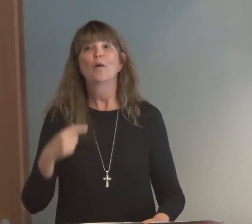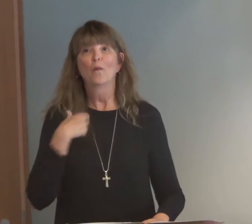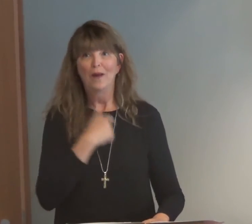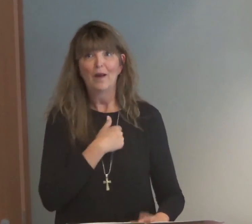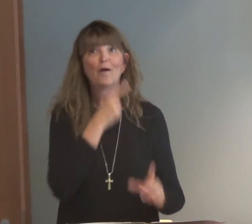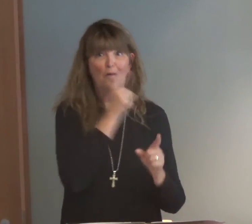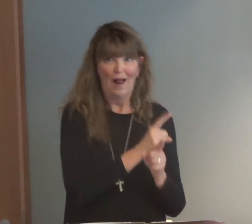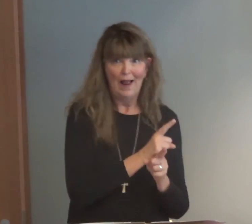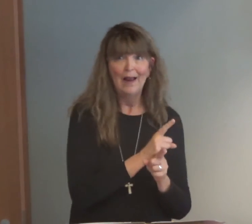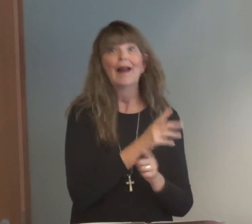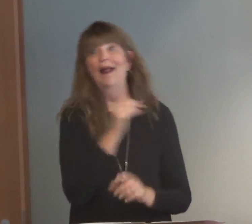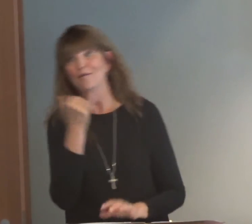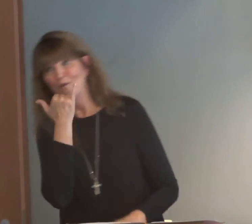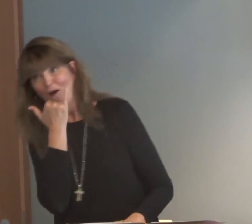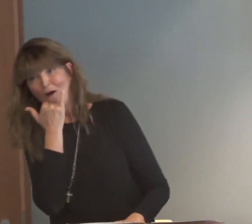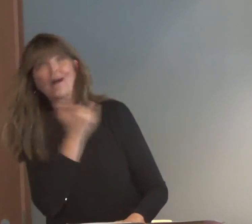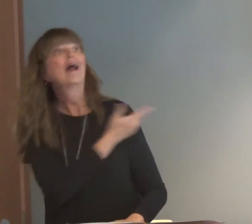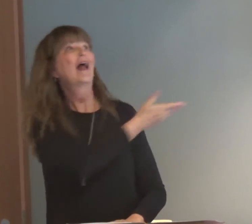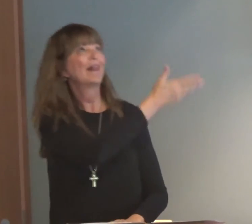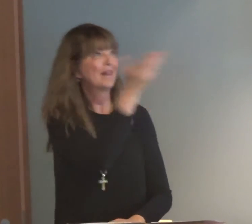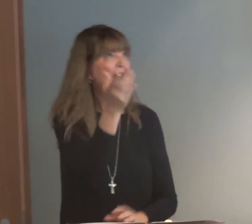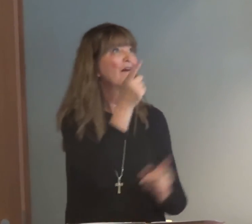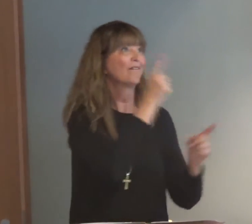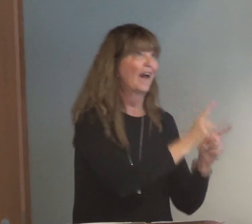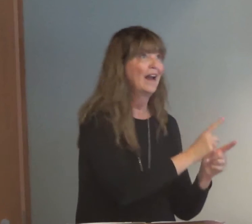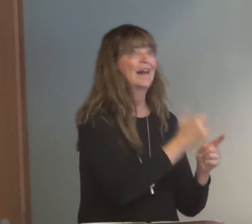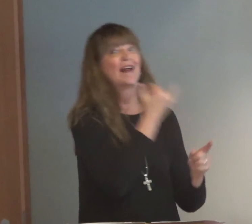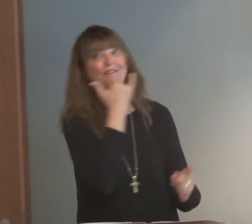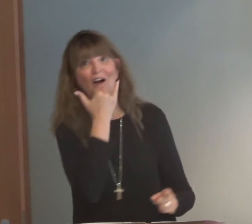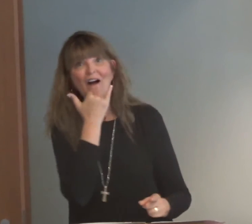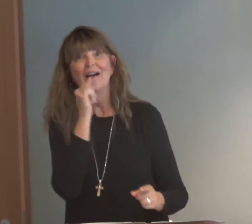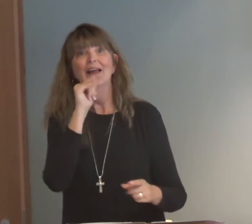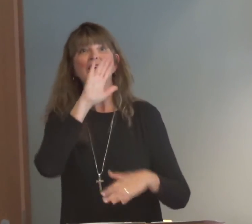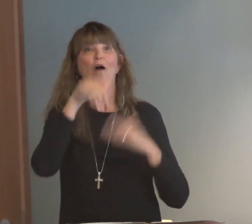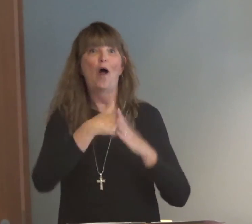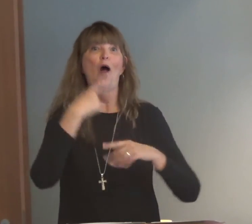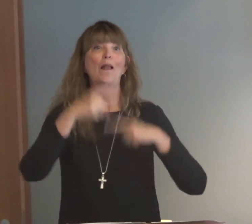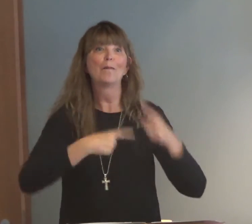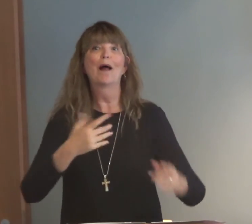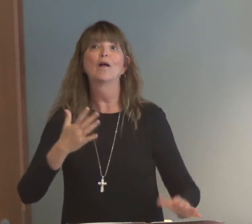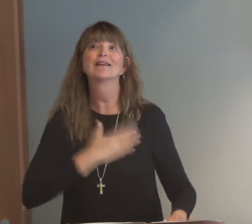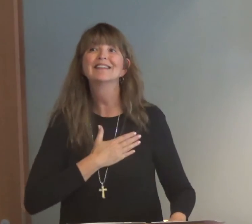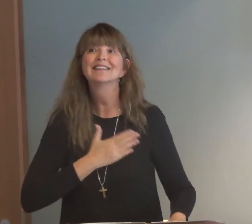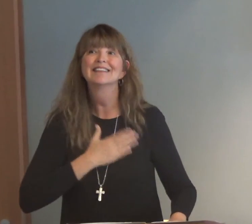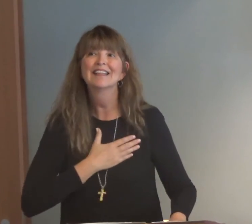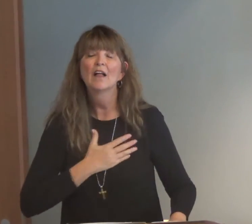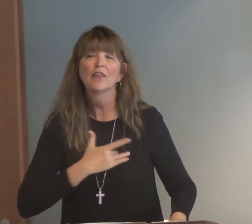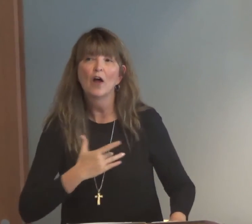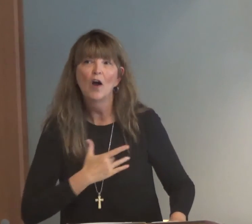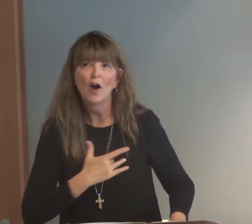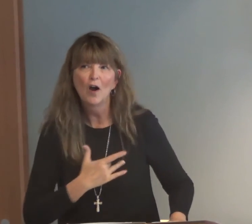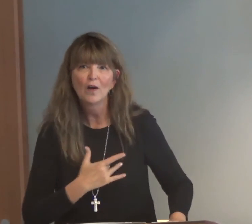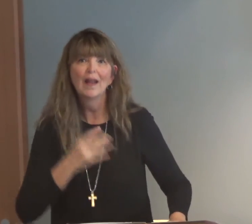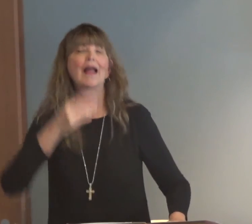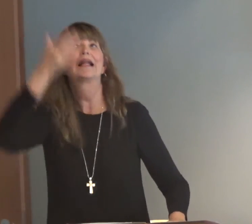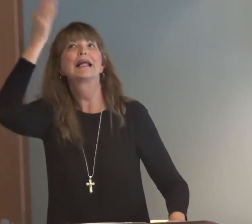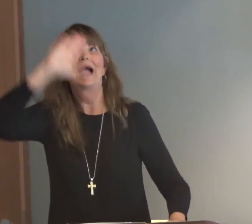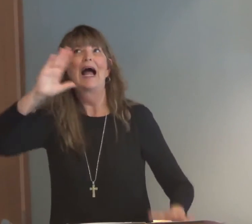teach that. We don't teach that we are right and they are wrong. Or they are right and we are wrong. Nope. The whole